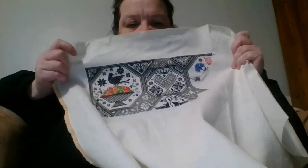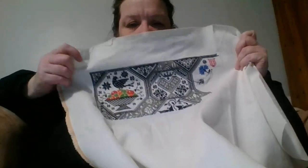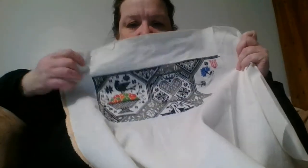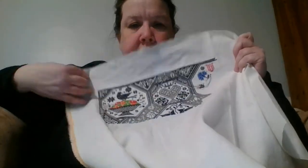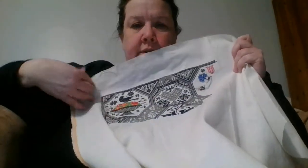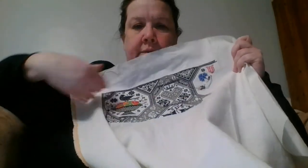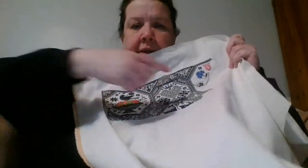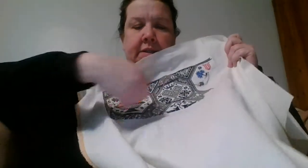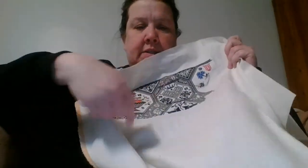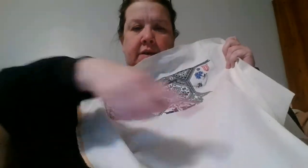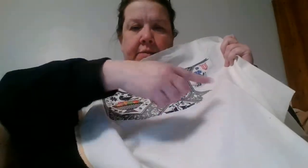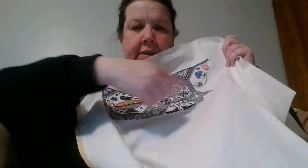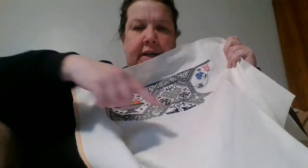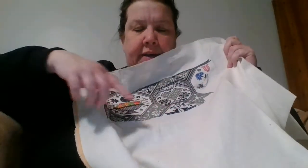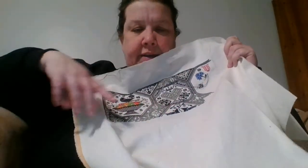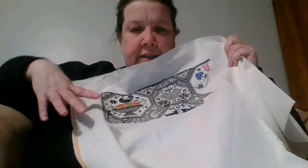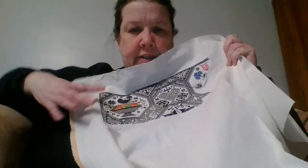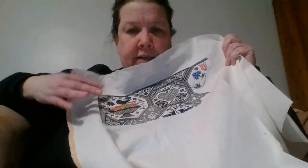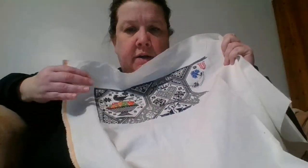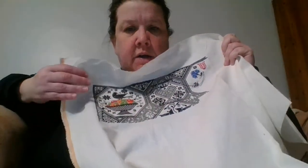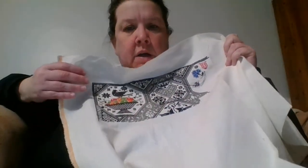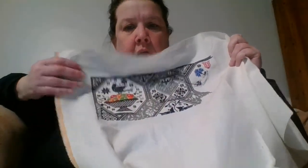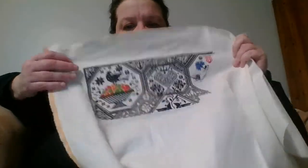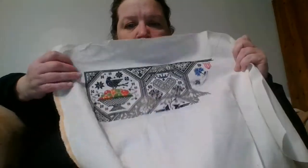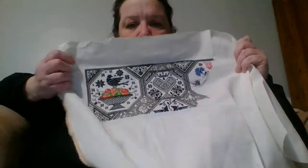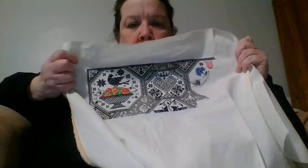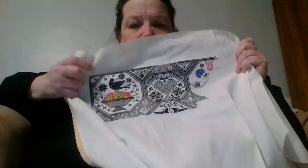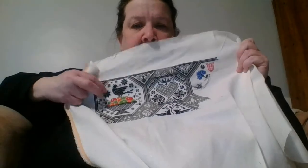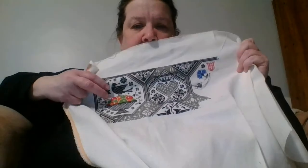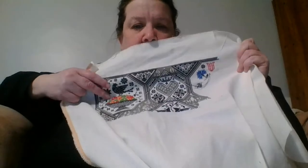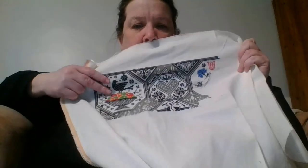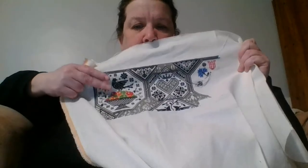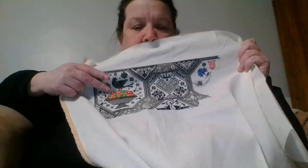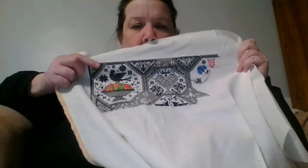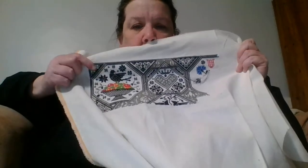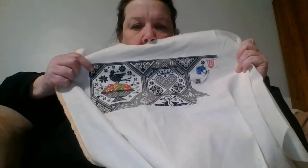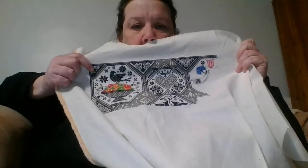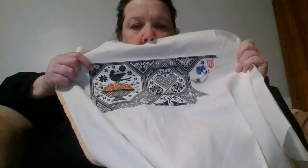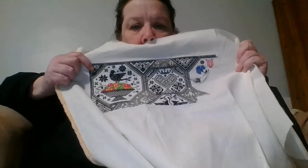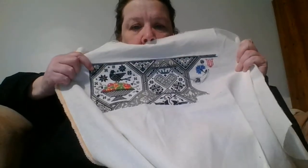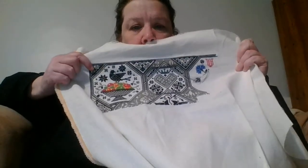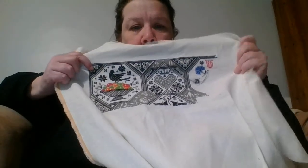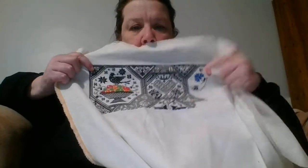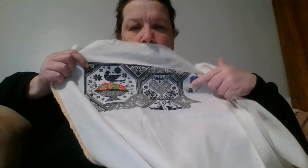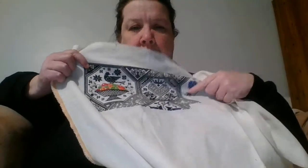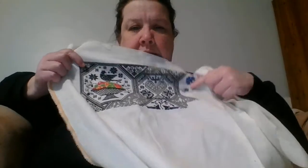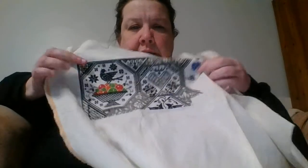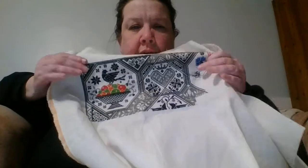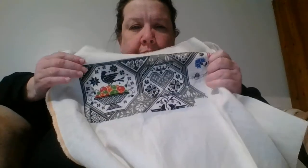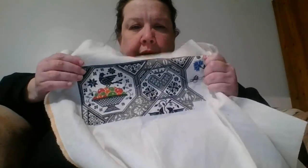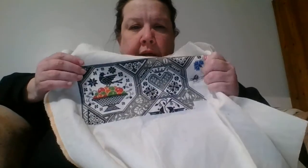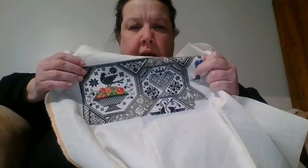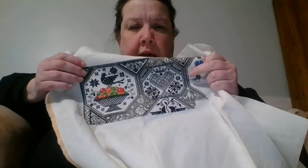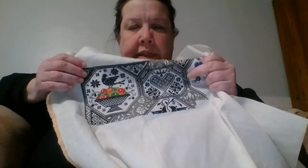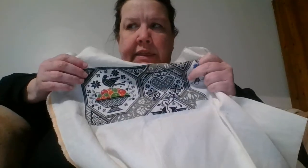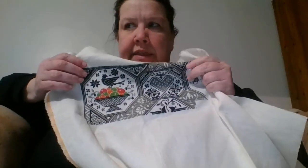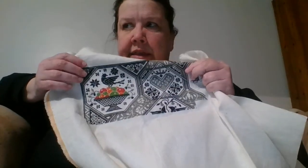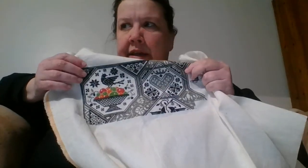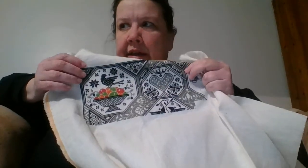center the big center medallion that's in here I will add in the pops of color but otherwise it's going to be I think